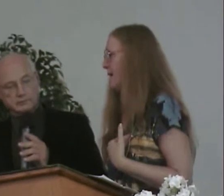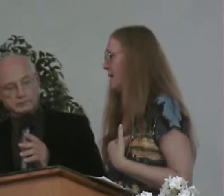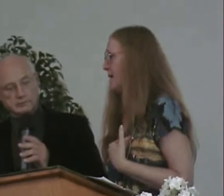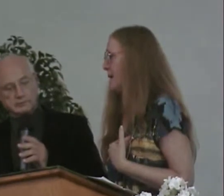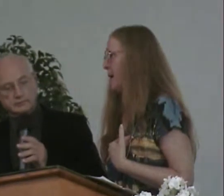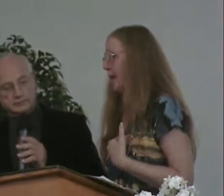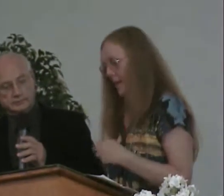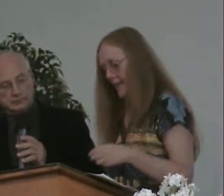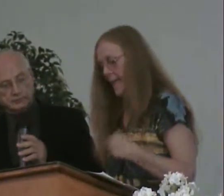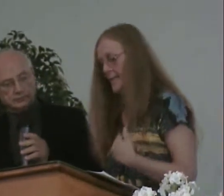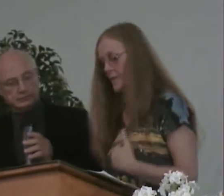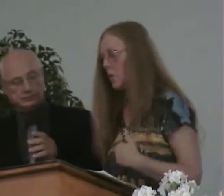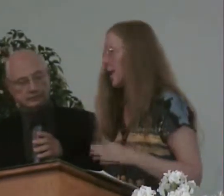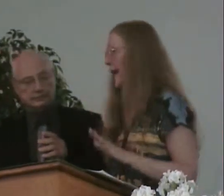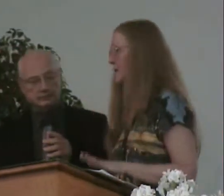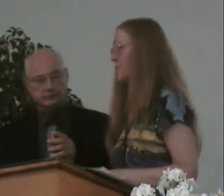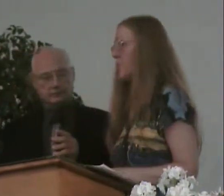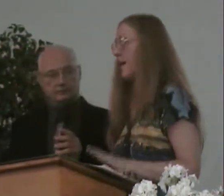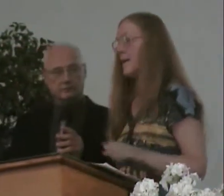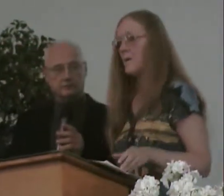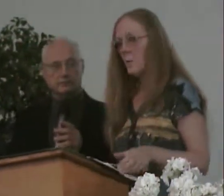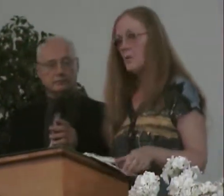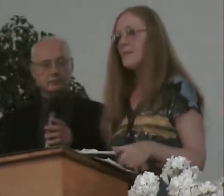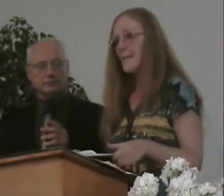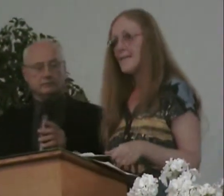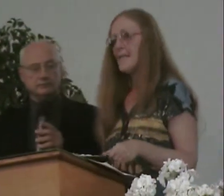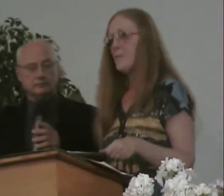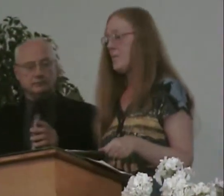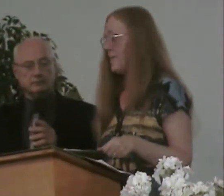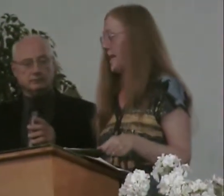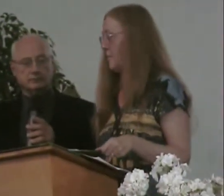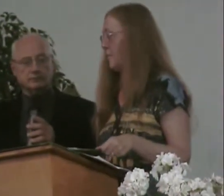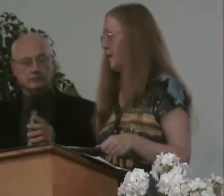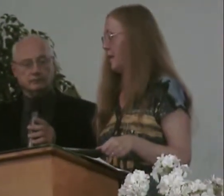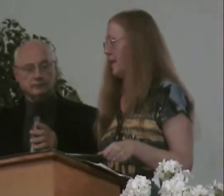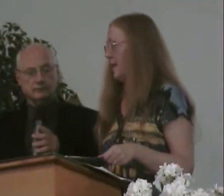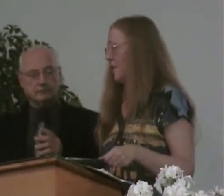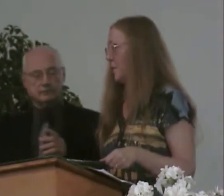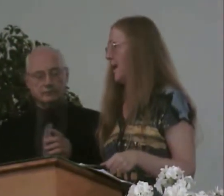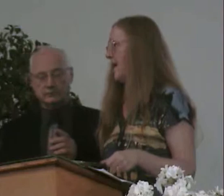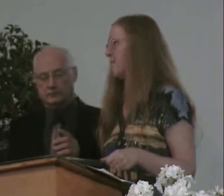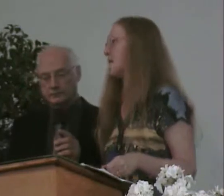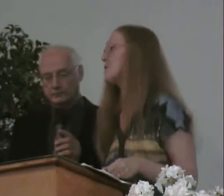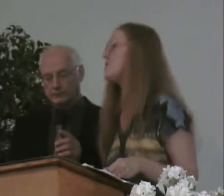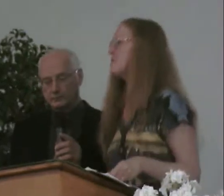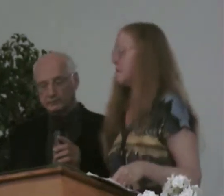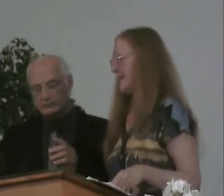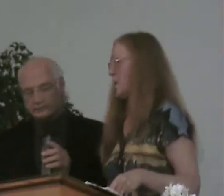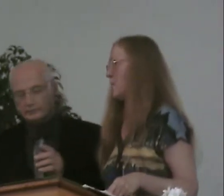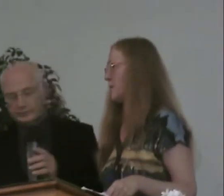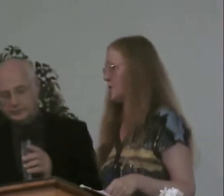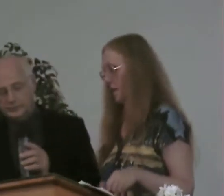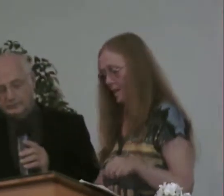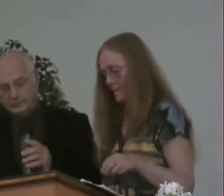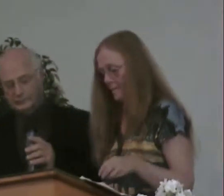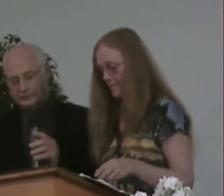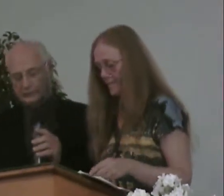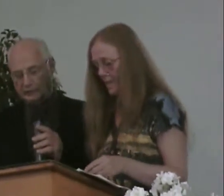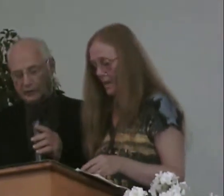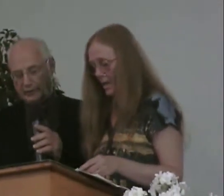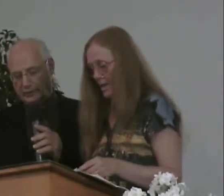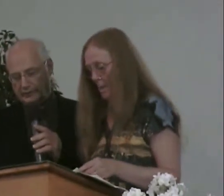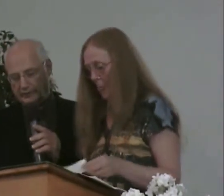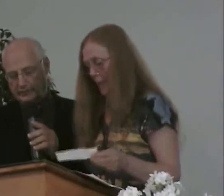will provide. Yes, the Lord has provided. The Lord says he's provided, but we have to get open door.